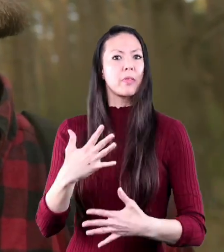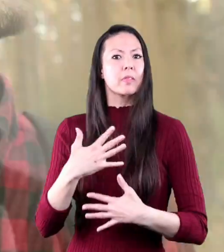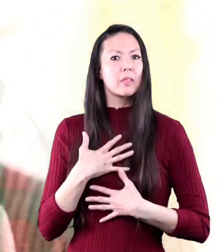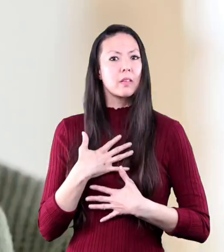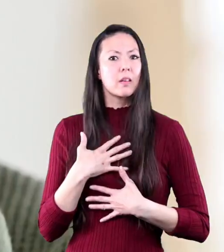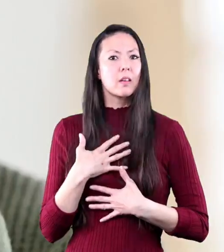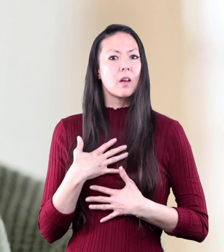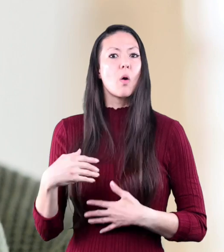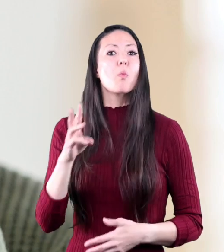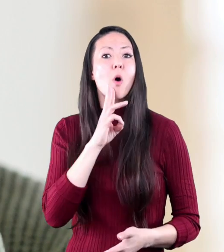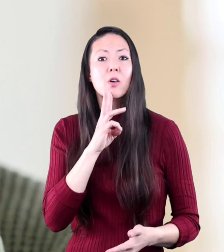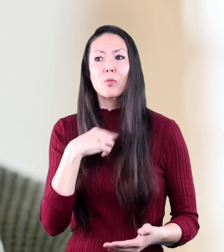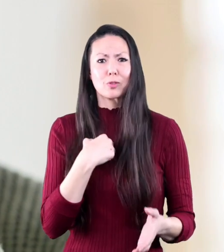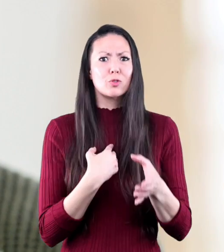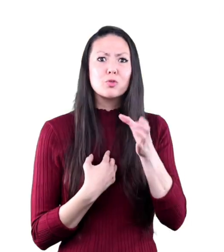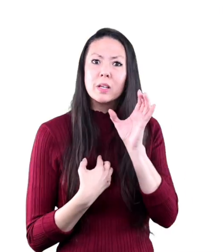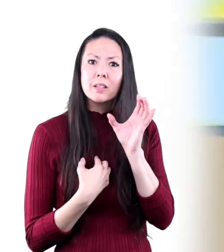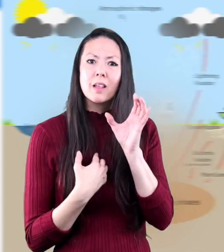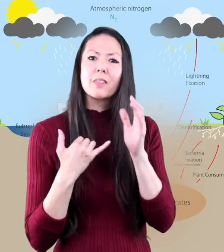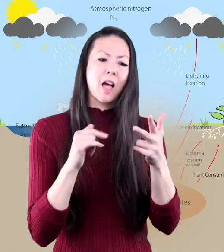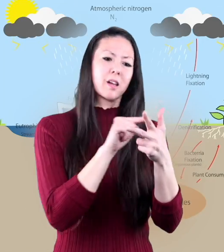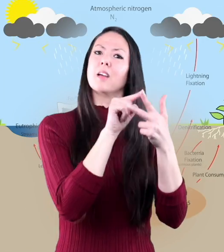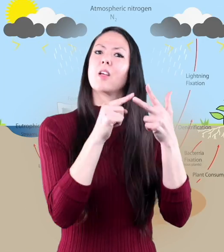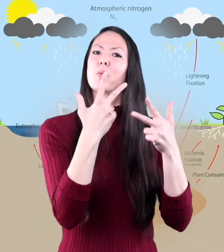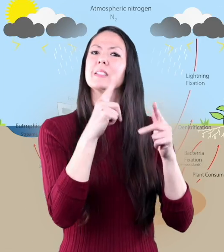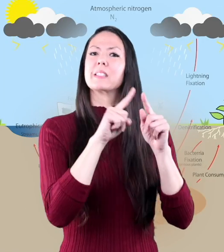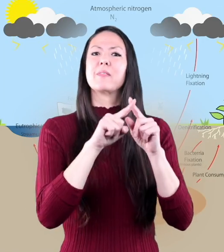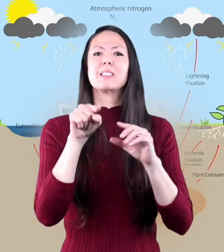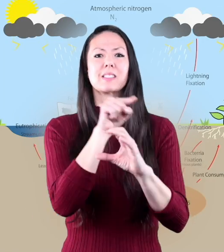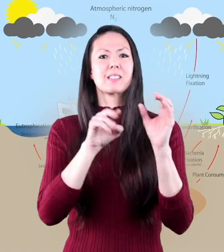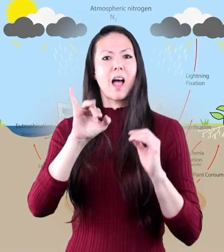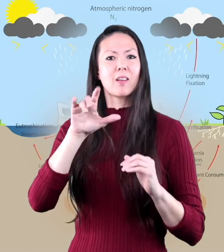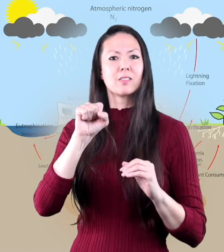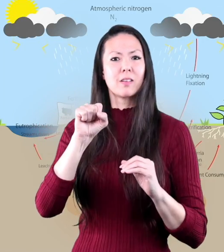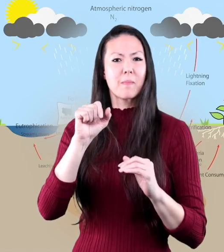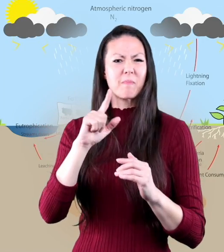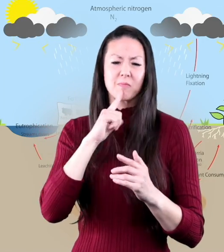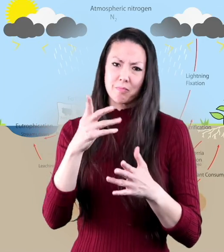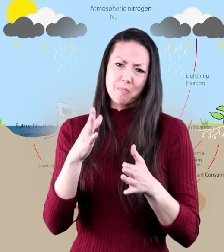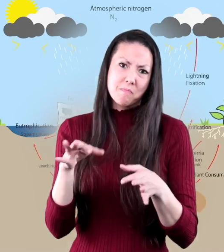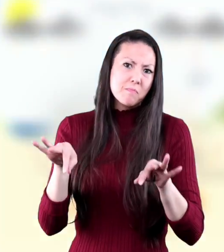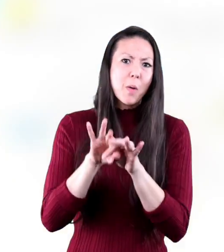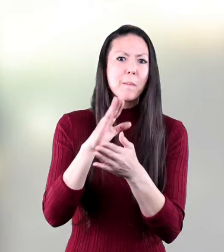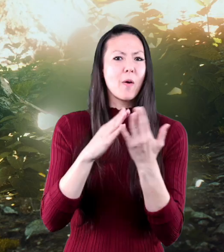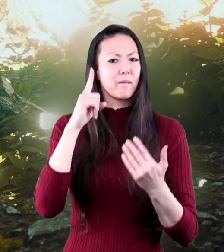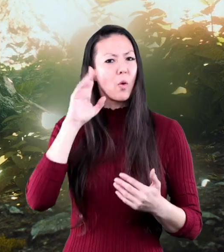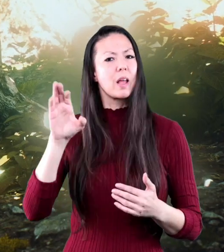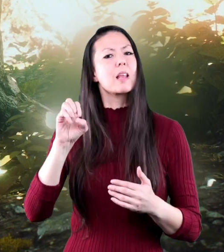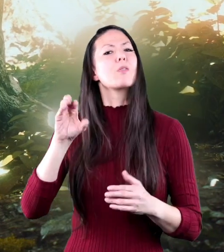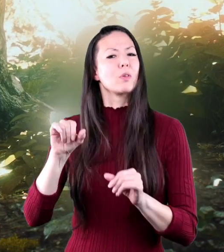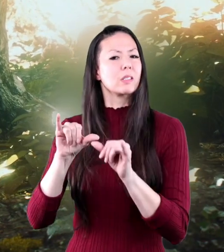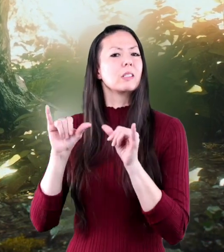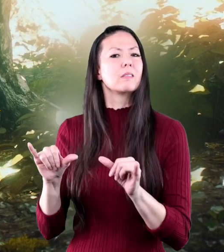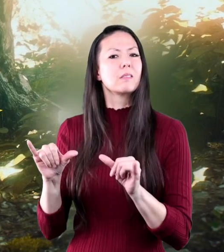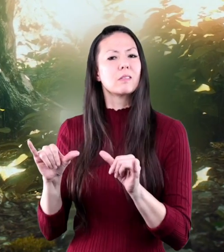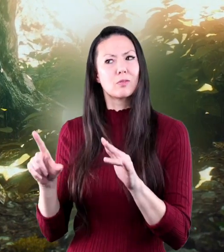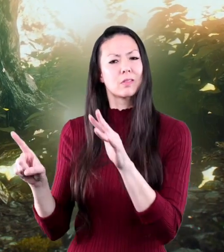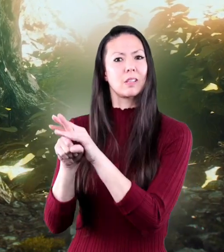and the water we drink all three cycles are important parts of an ecosystem an ecosystem may exist in a